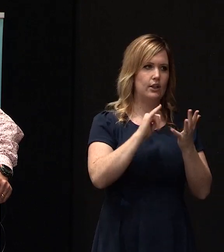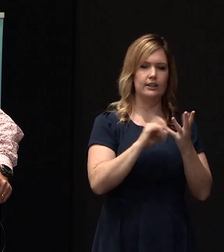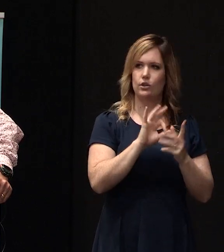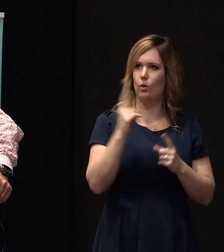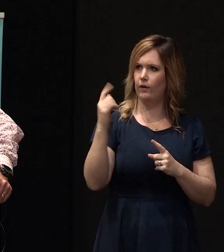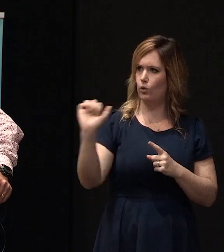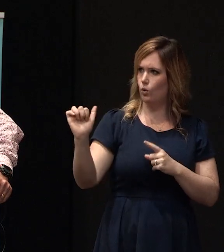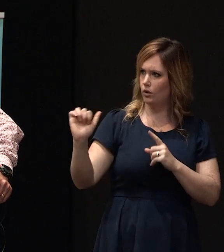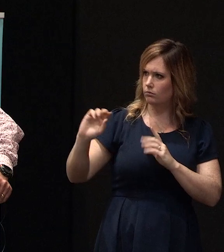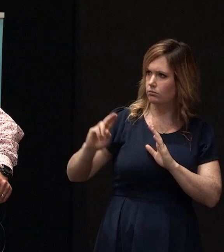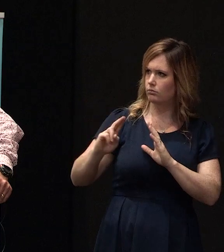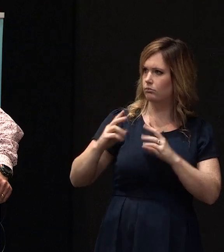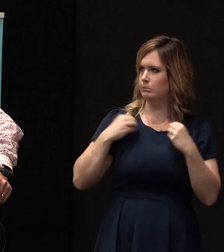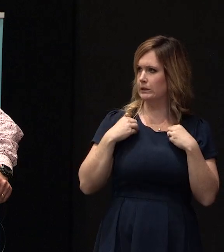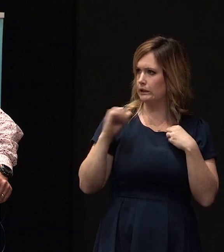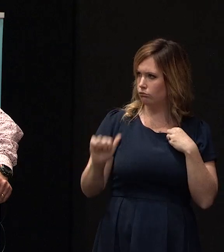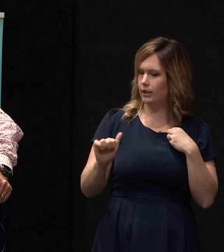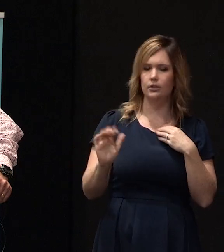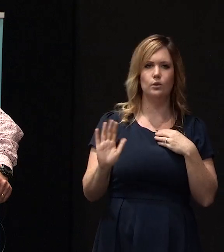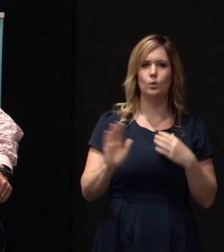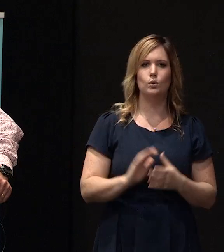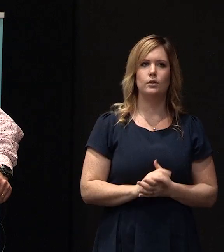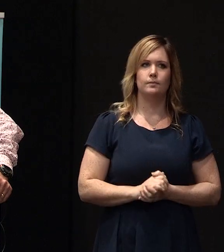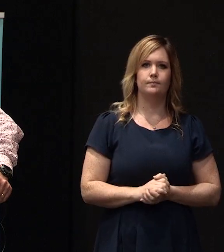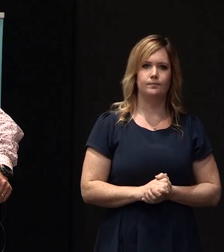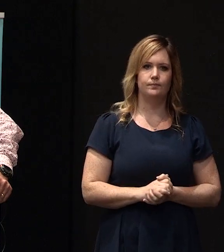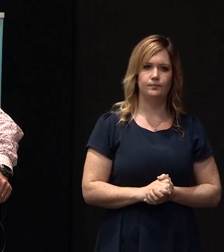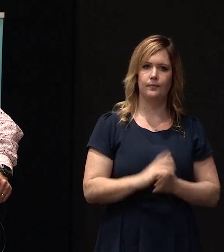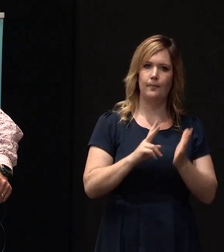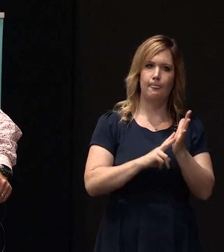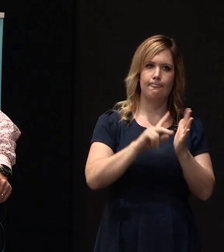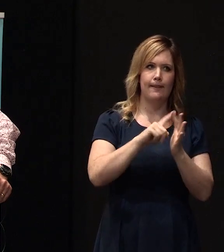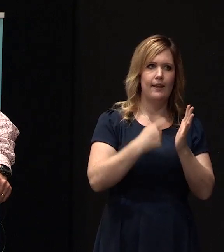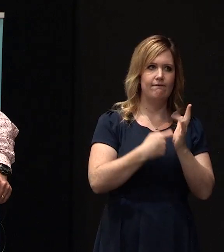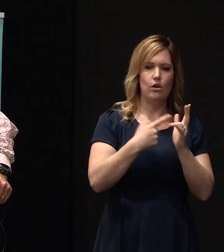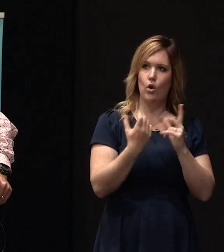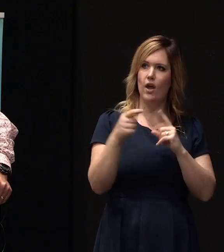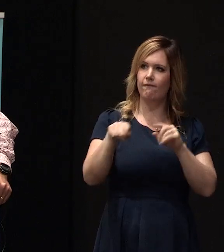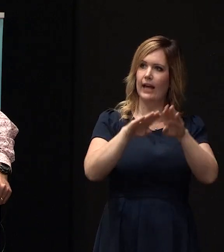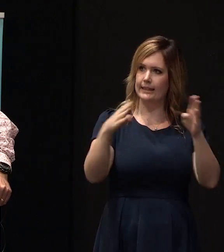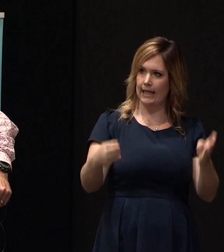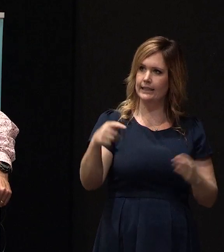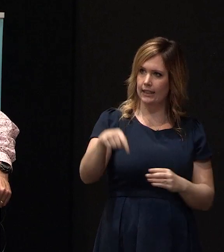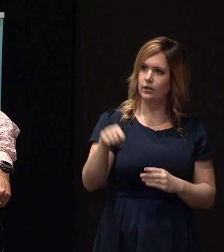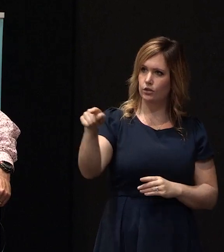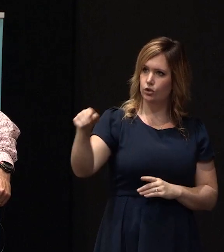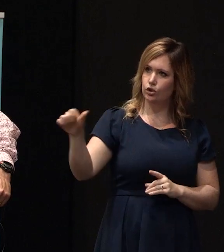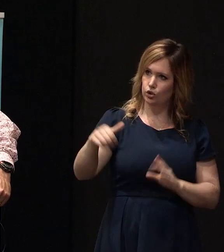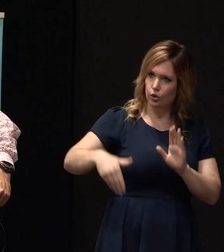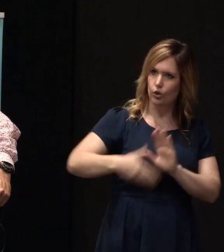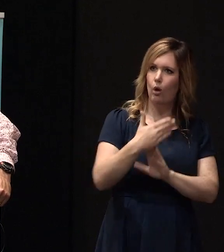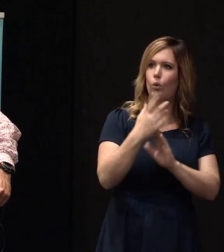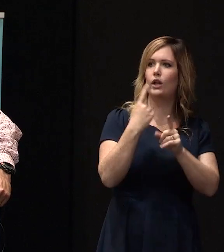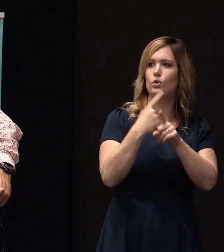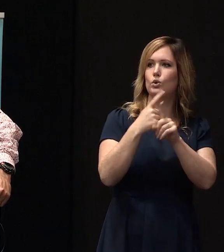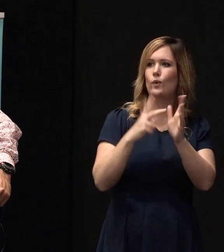one of your brands, are they? No. Vero. So, Vero are actually here. Vero got a stand here. if Vero are actually here, why don't we make sure you get to